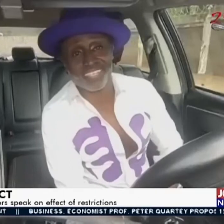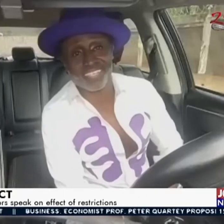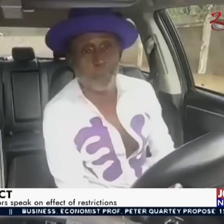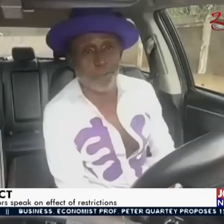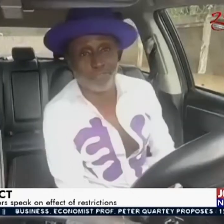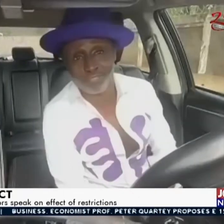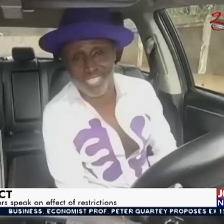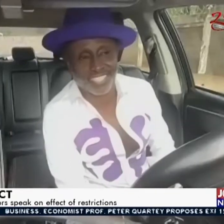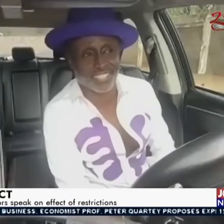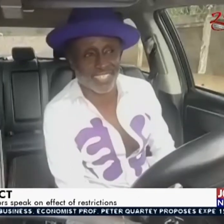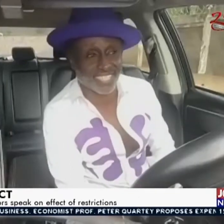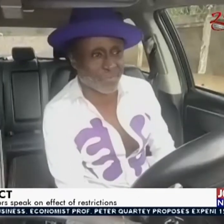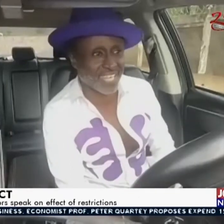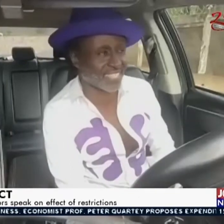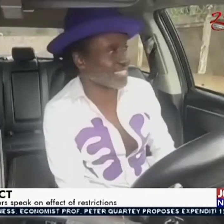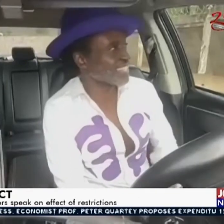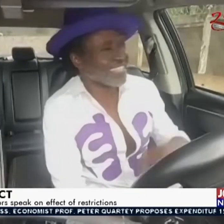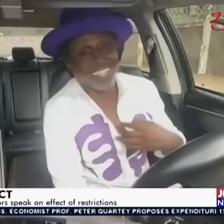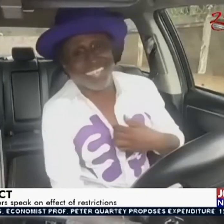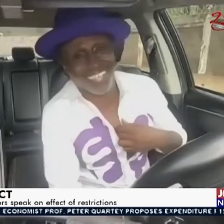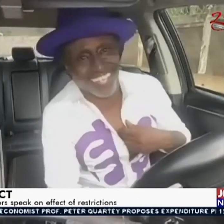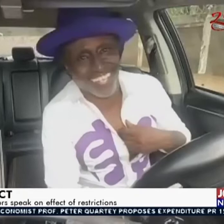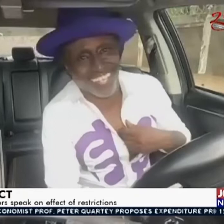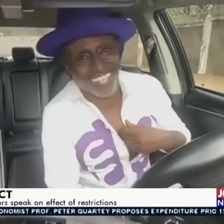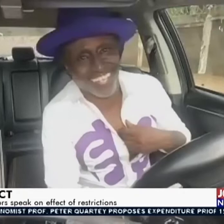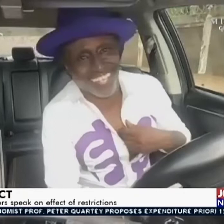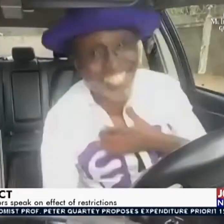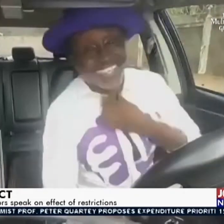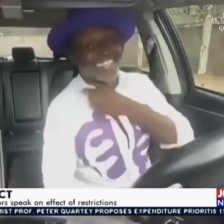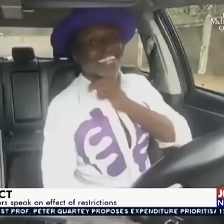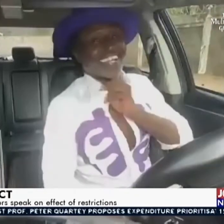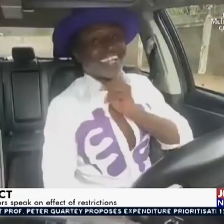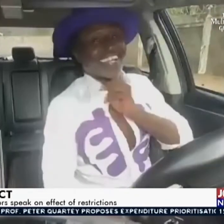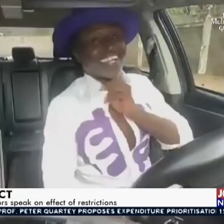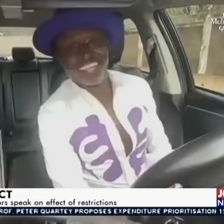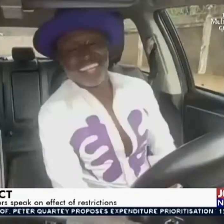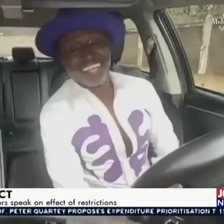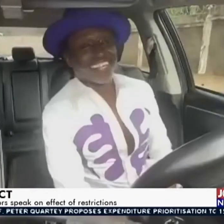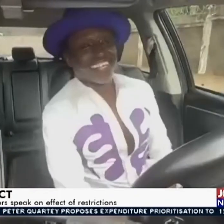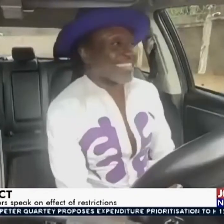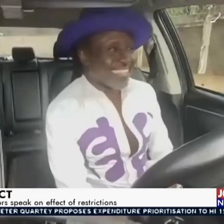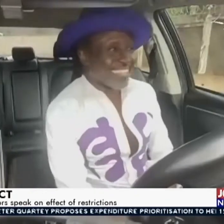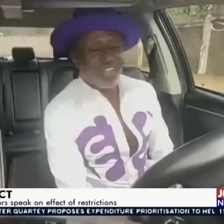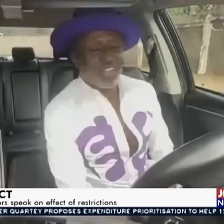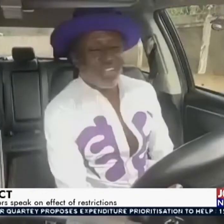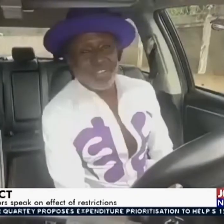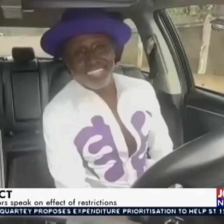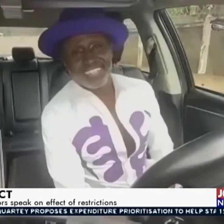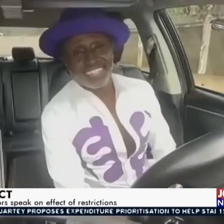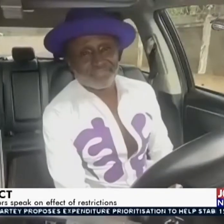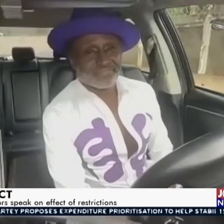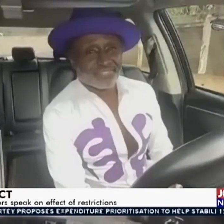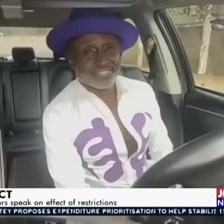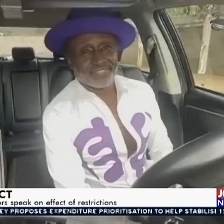the last drop-off. Sexy watch me. Lucky Sandra. Now, tell us